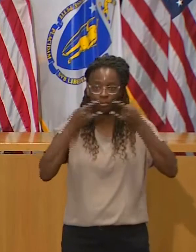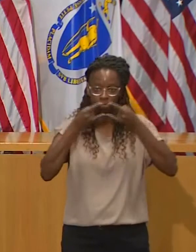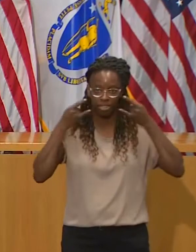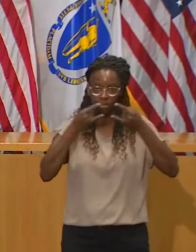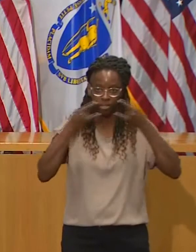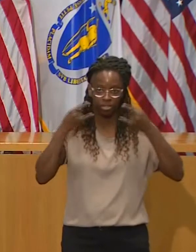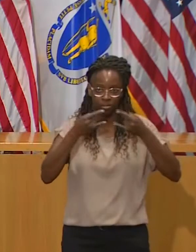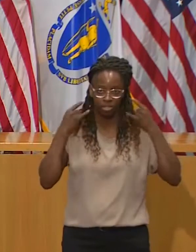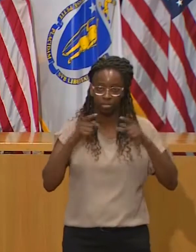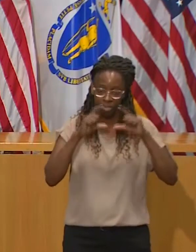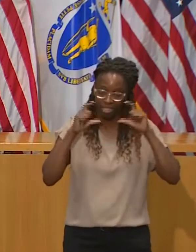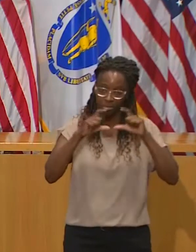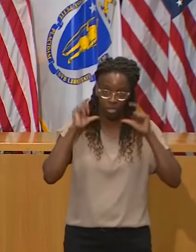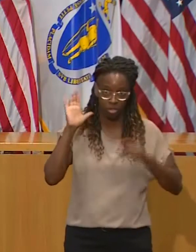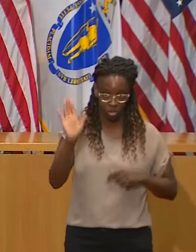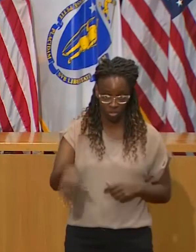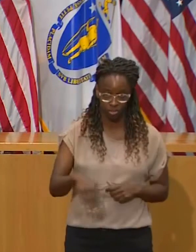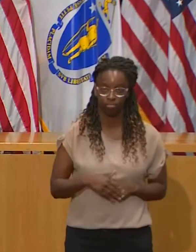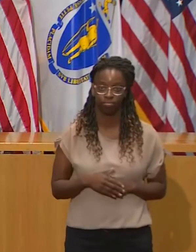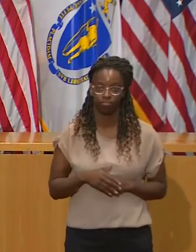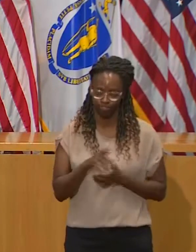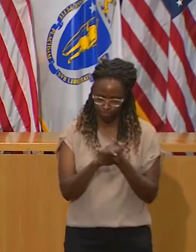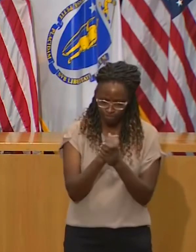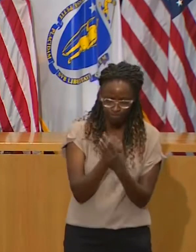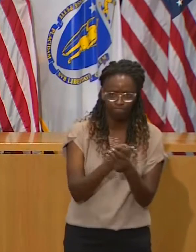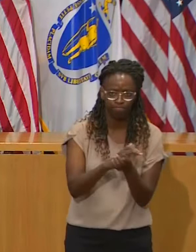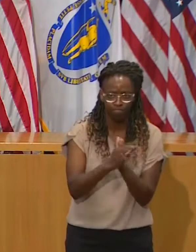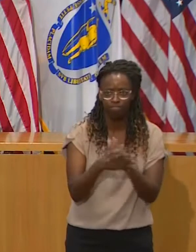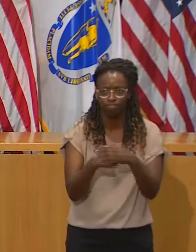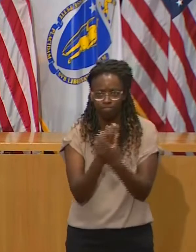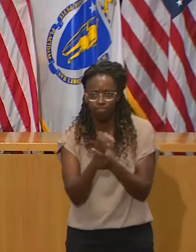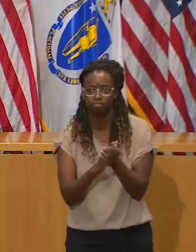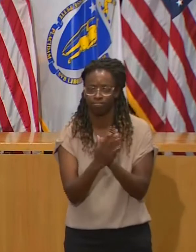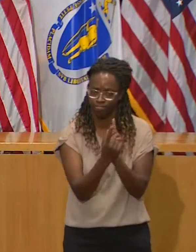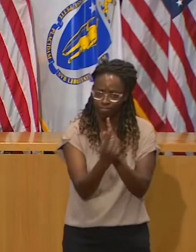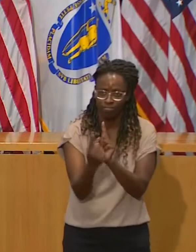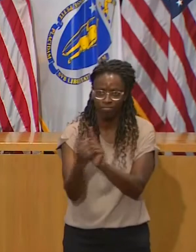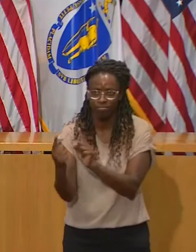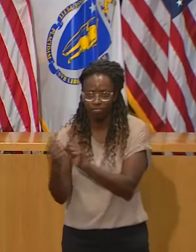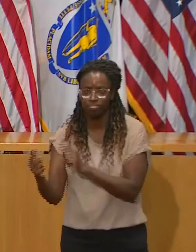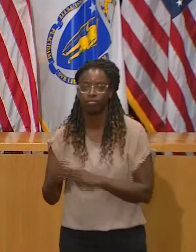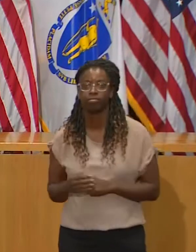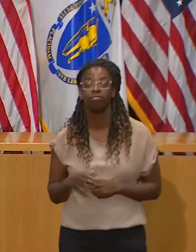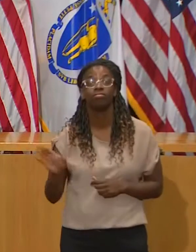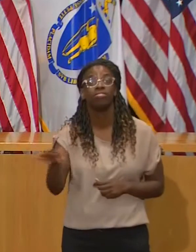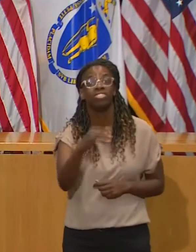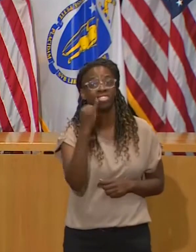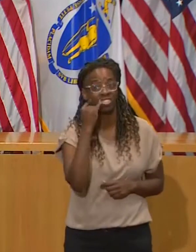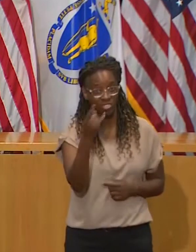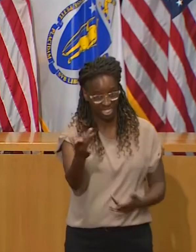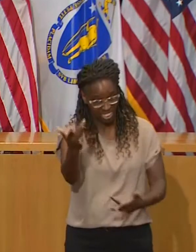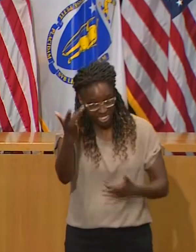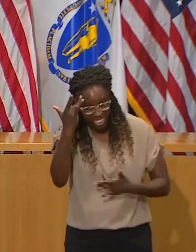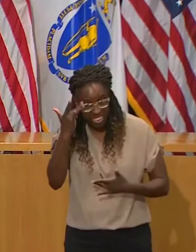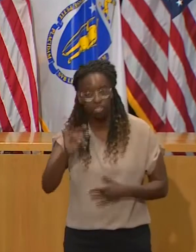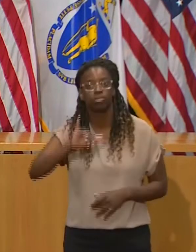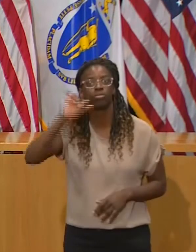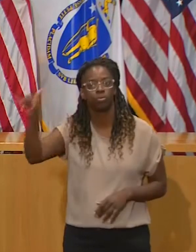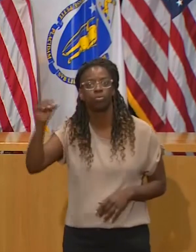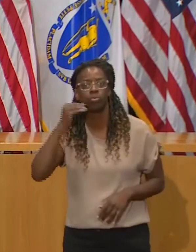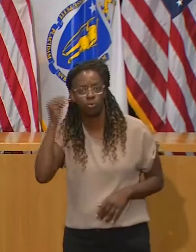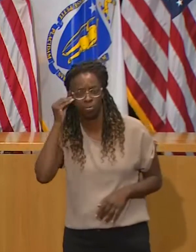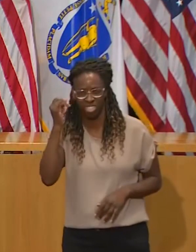stay home if you're sick, get a test if you think you've been exposed, and don't host or attend gatherings